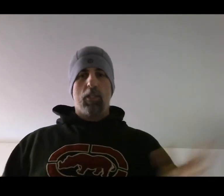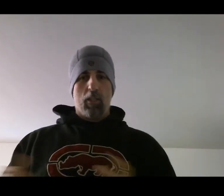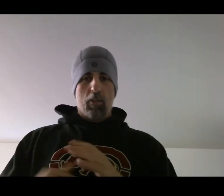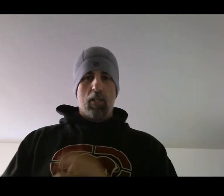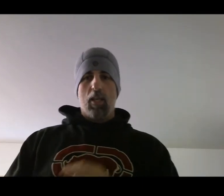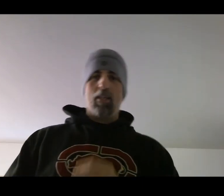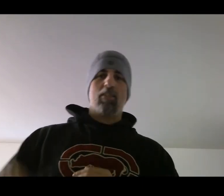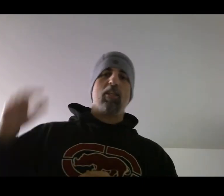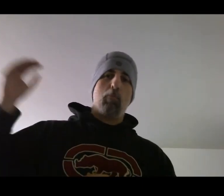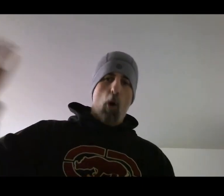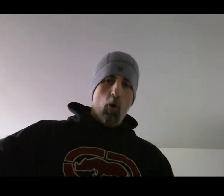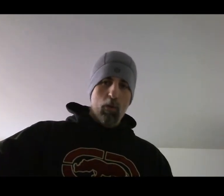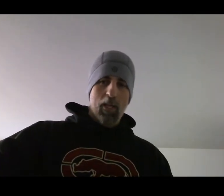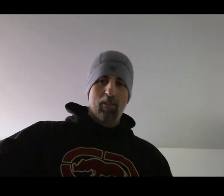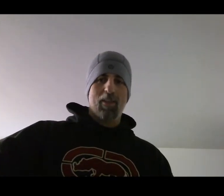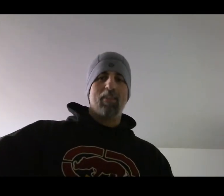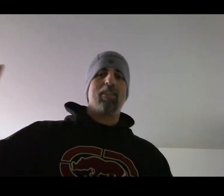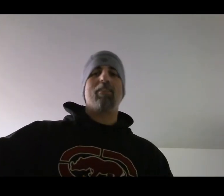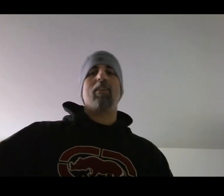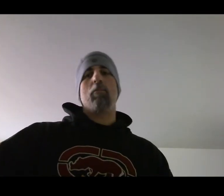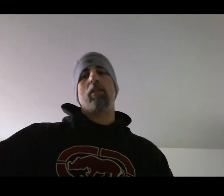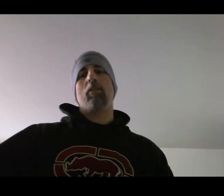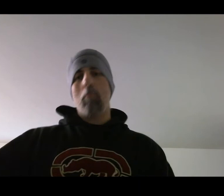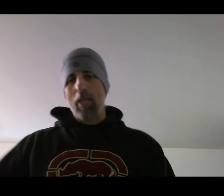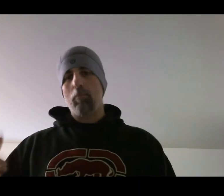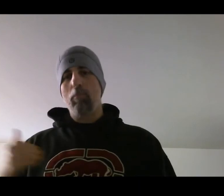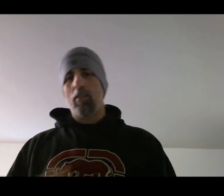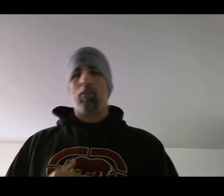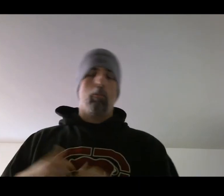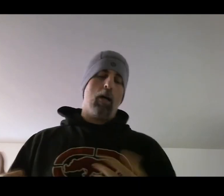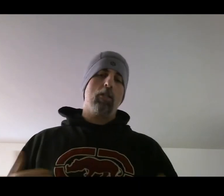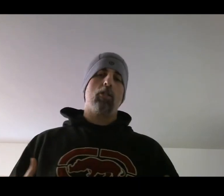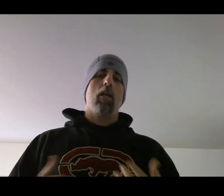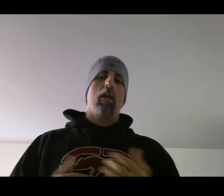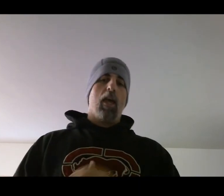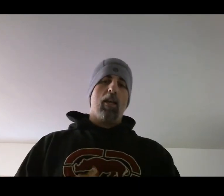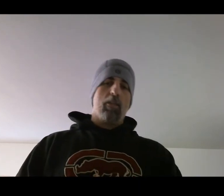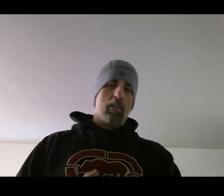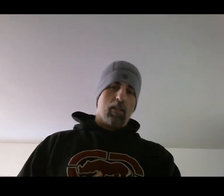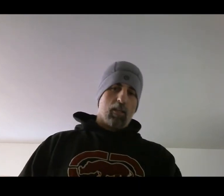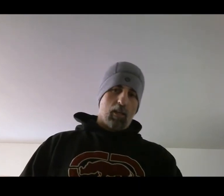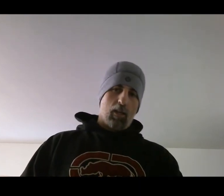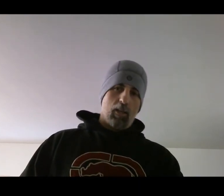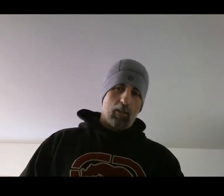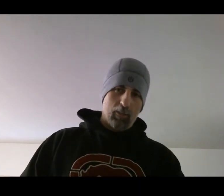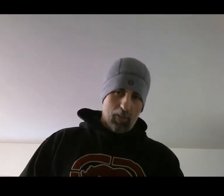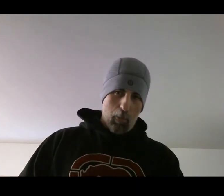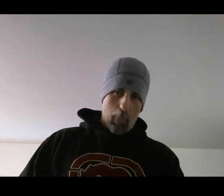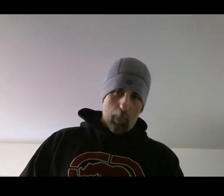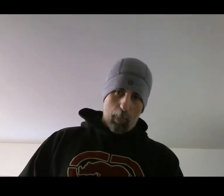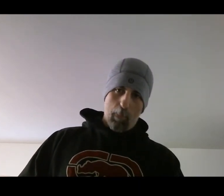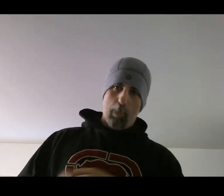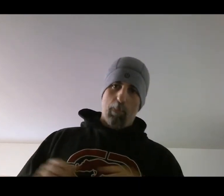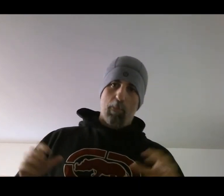thing. It is the opponent did something to make me miss the punch. And I think that